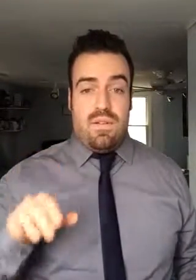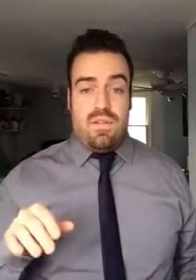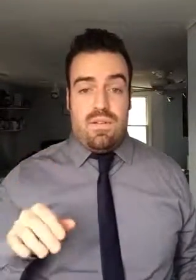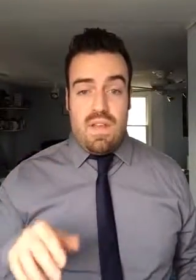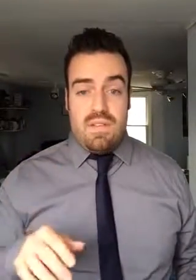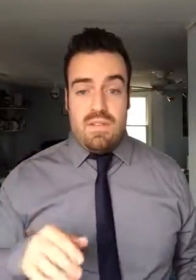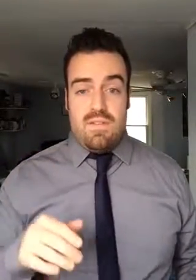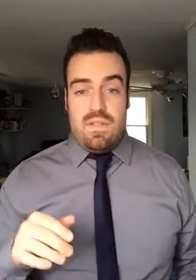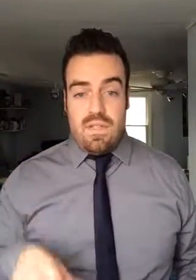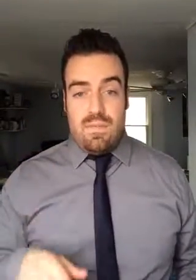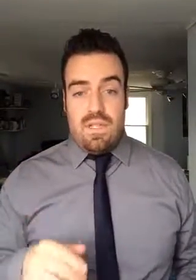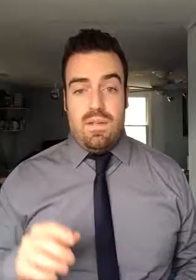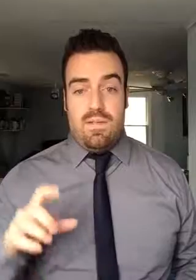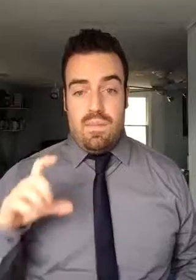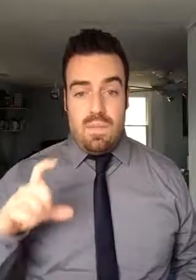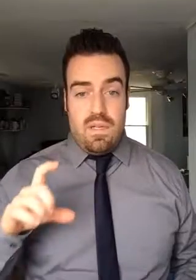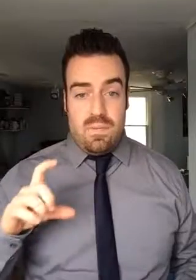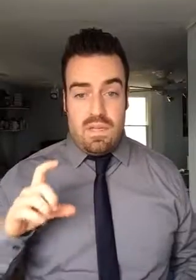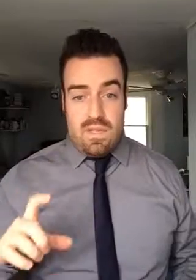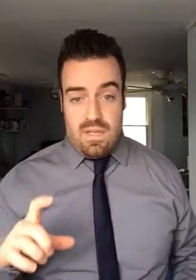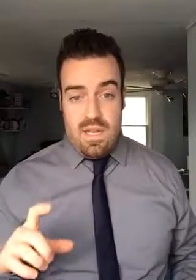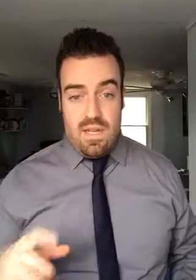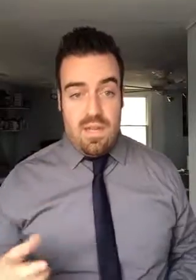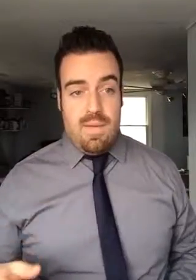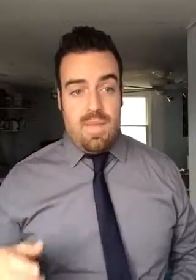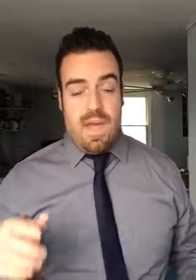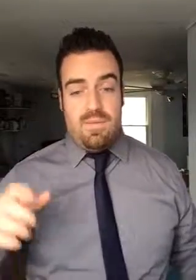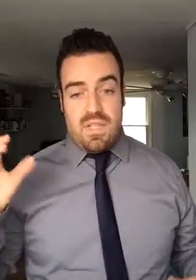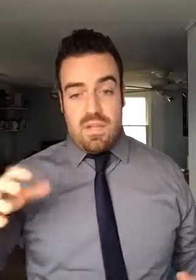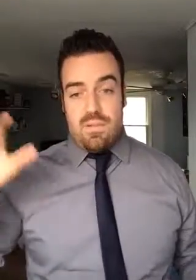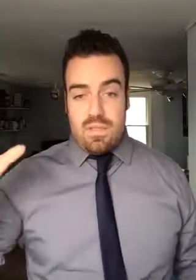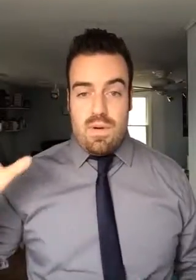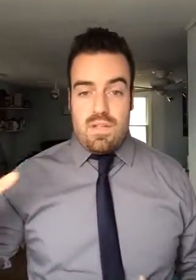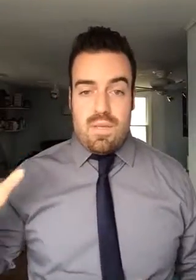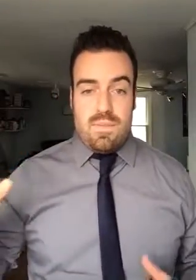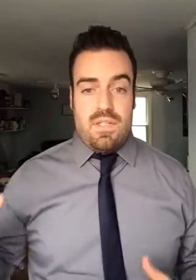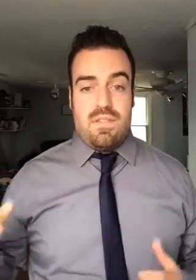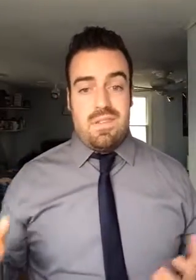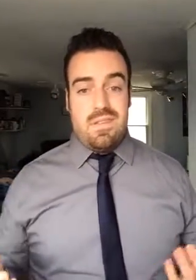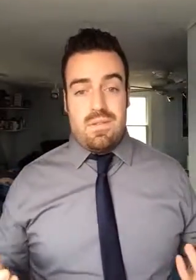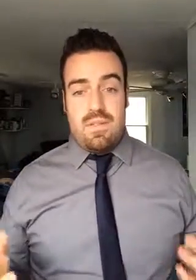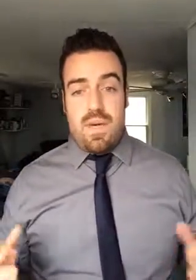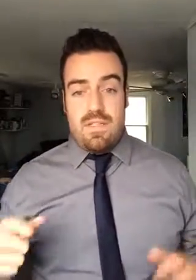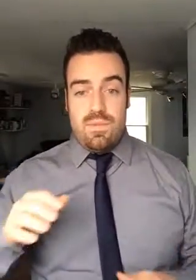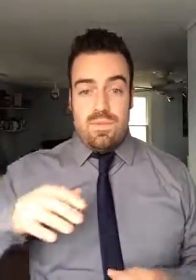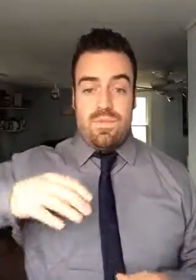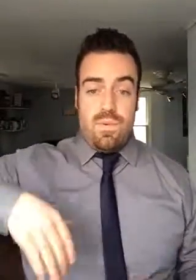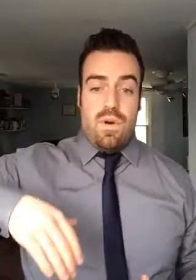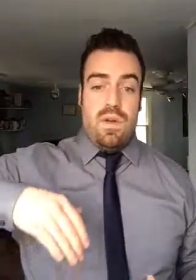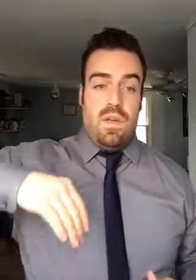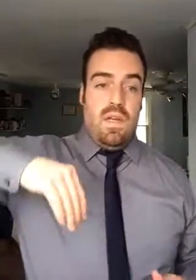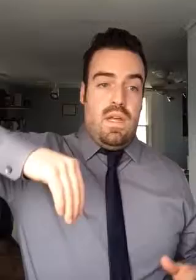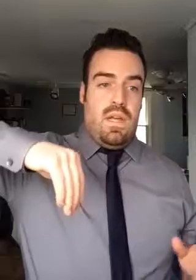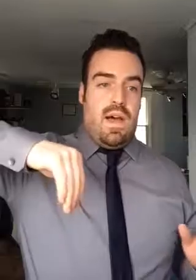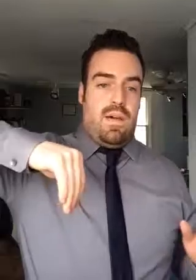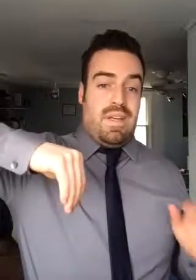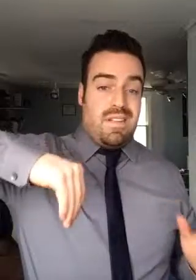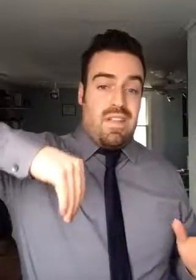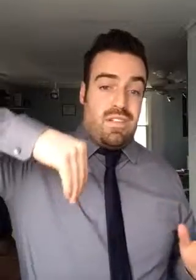facing of the tibia would be your patellar tendon. Together with the quadriceps muscles, these are responsible for extension